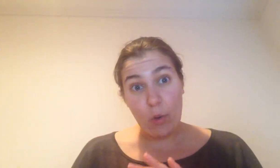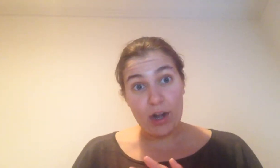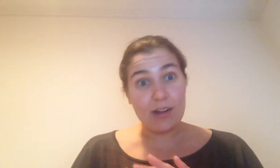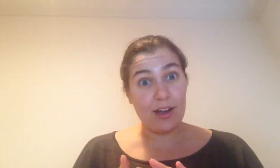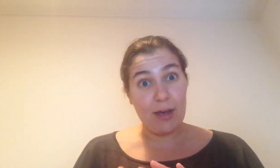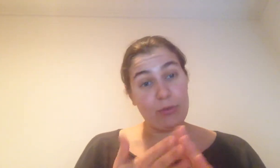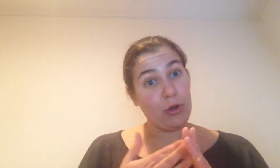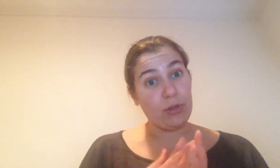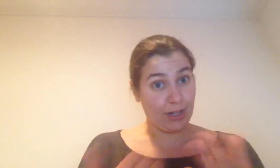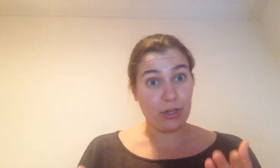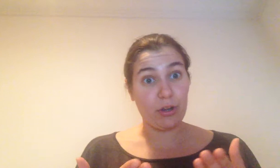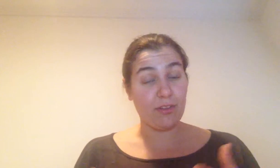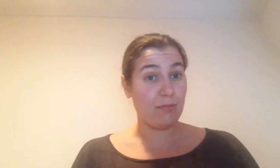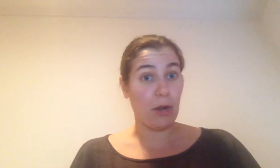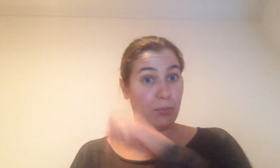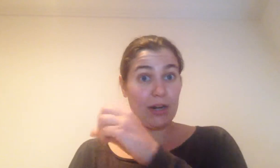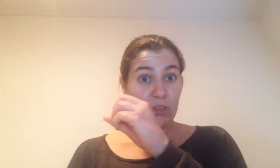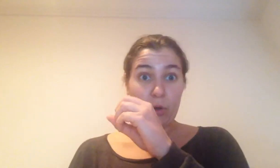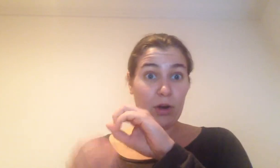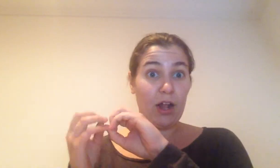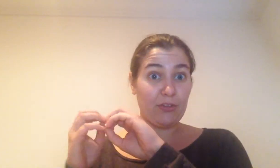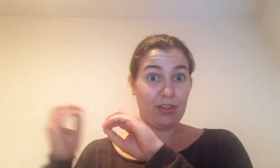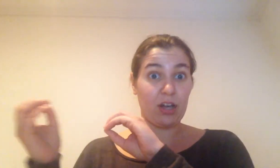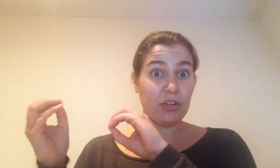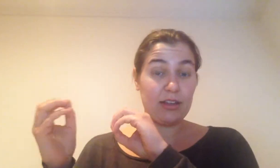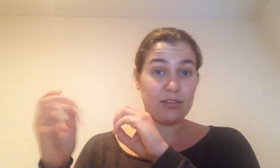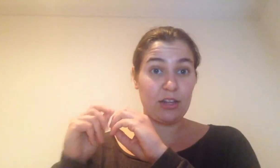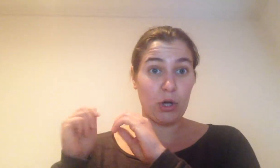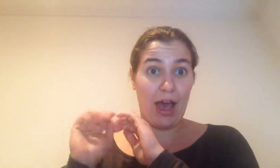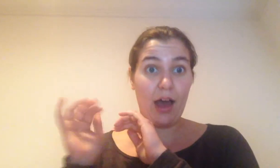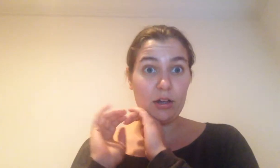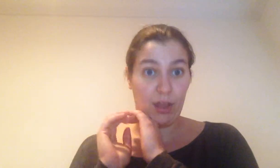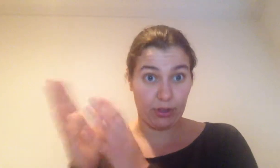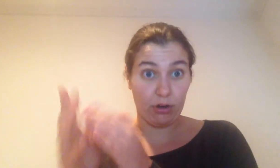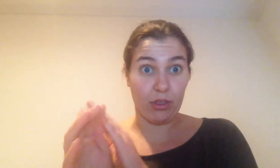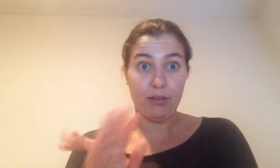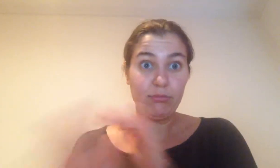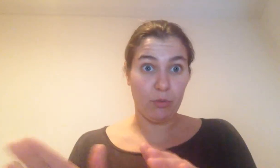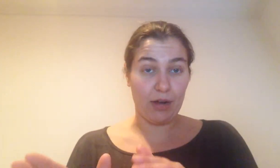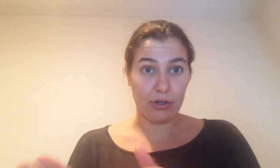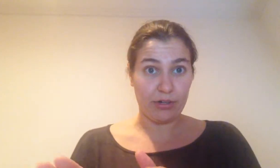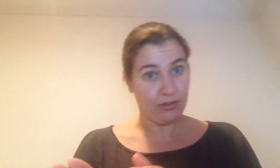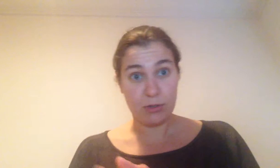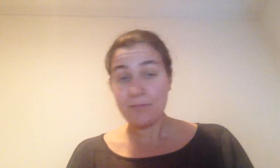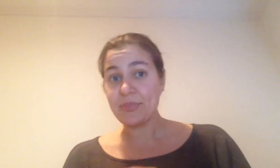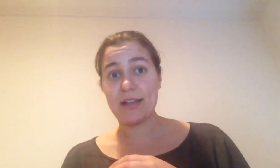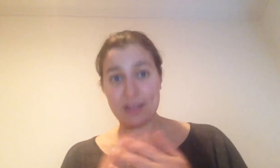core. So during colonialism, know, Britain is the core. All of its colonies, you know, like literally do whatever the core tells it to. In